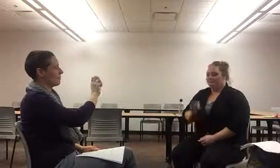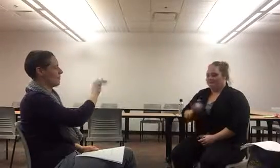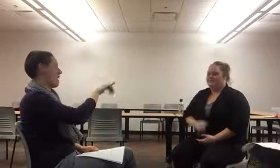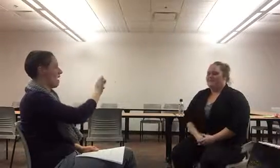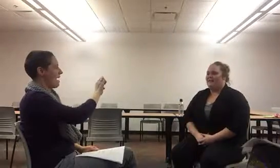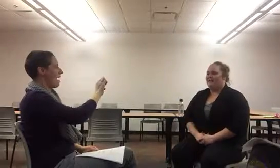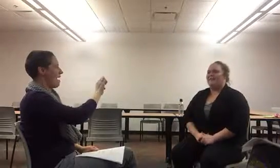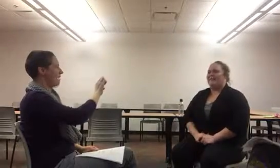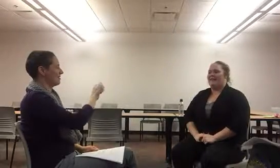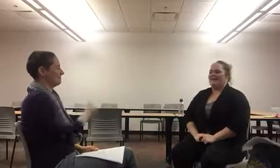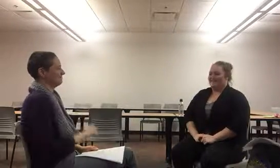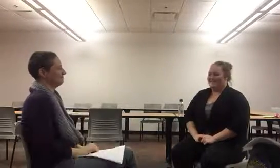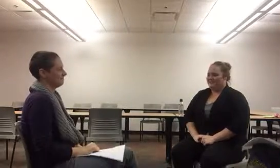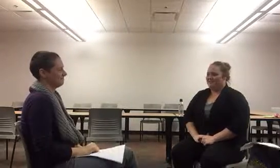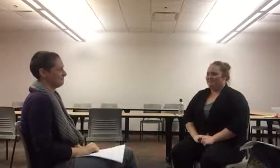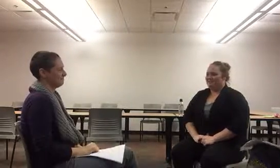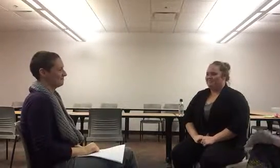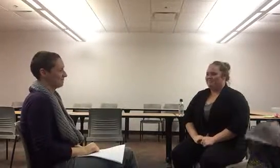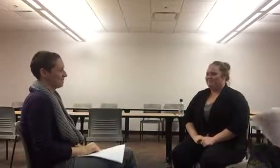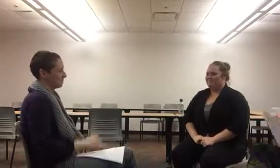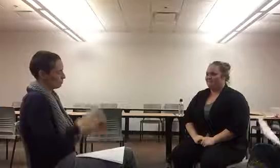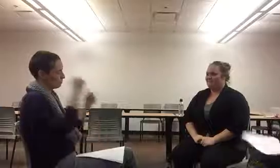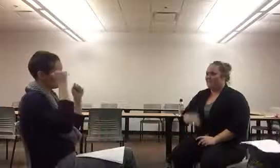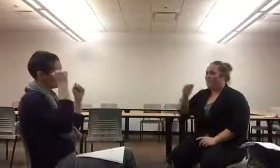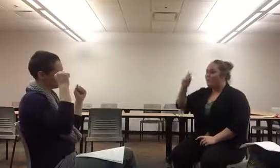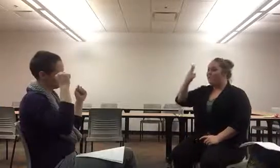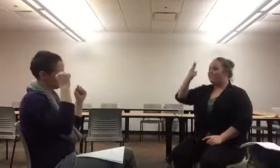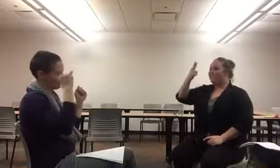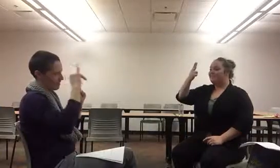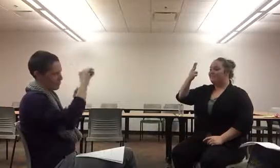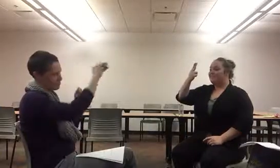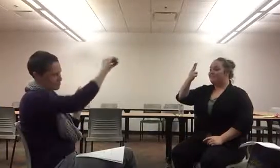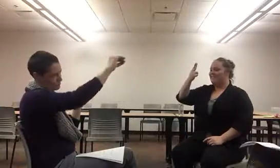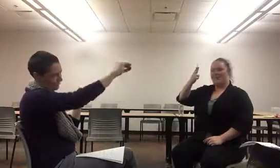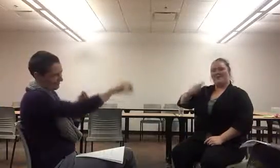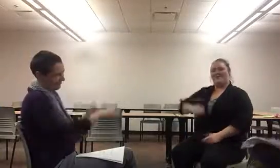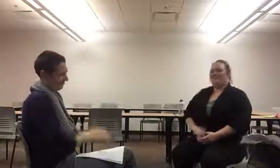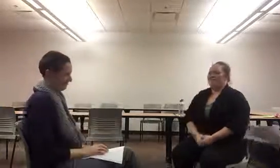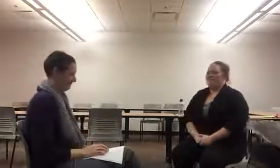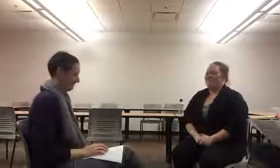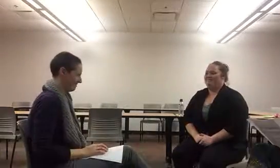I'm a Buckeye. O-h. I-O. Woo! Woo!